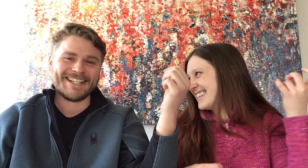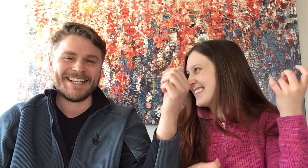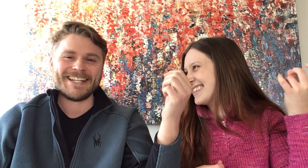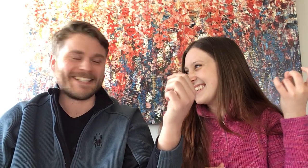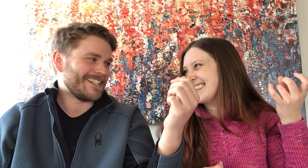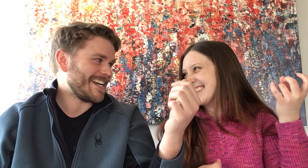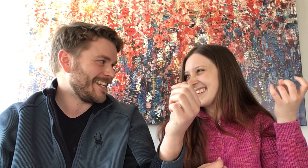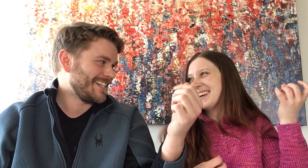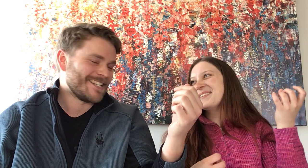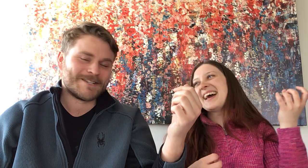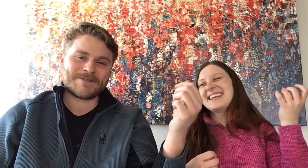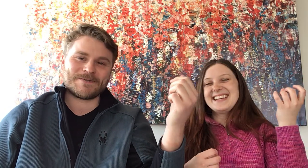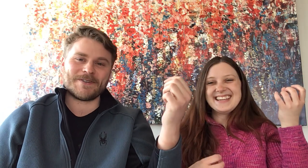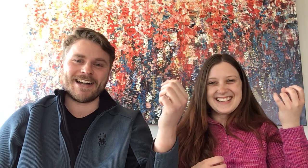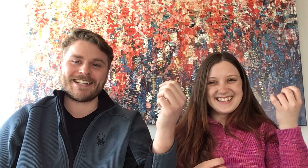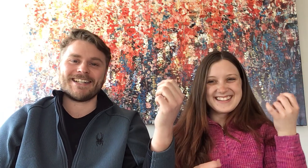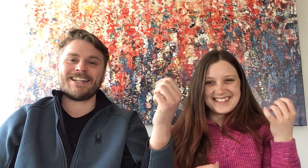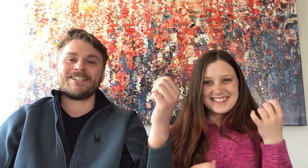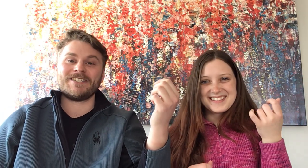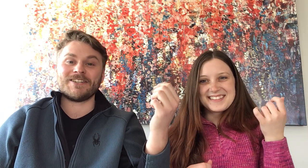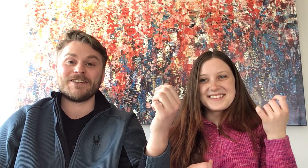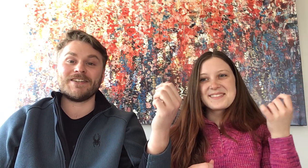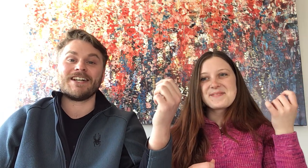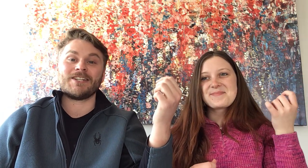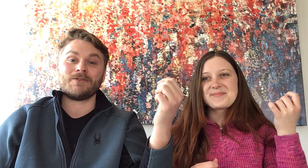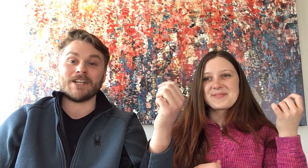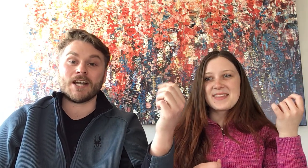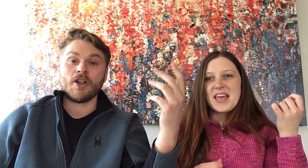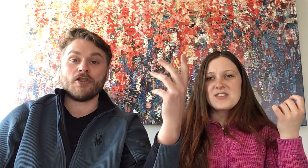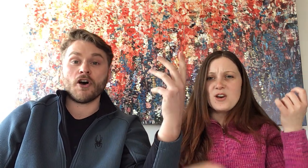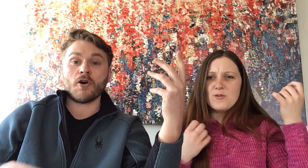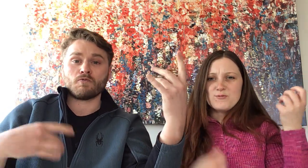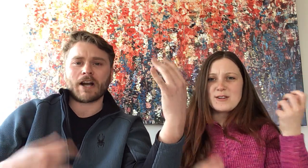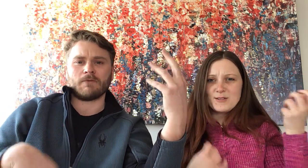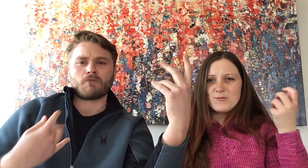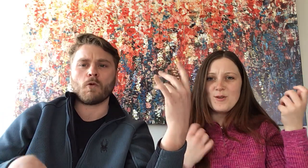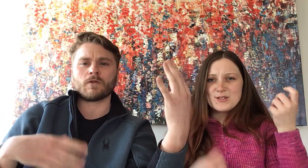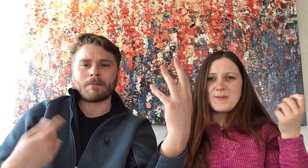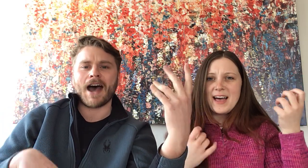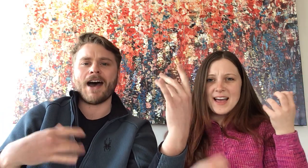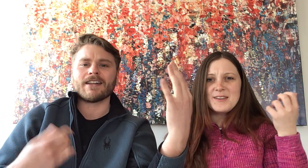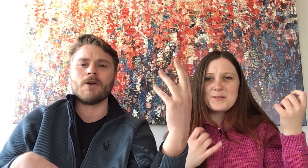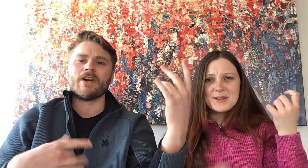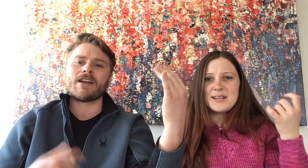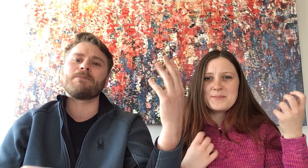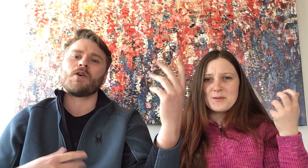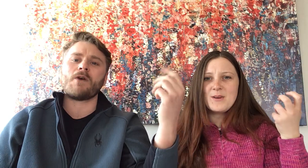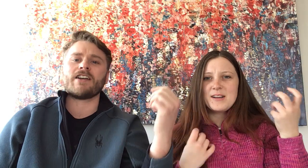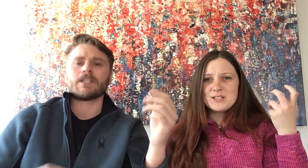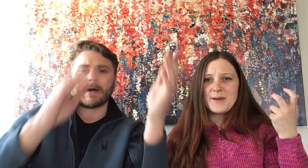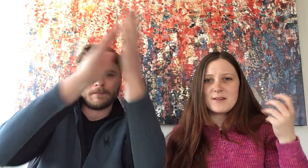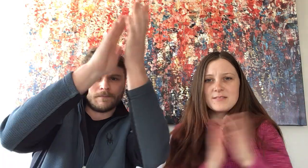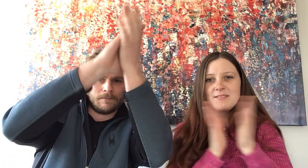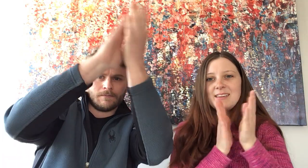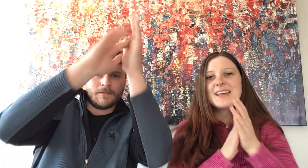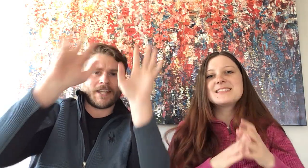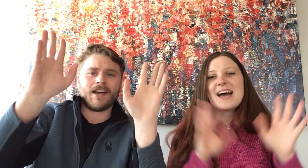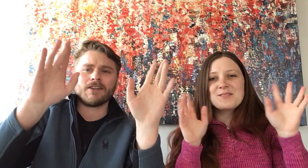You ready? Ready. One, two, three. The Rock and Roll Spider went up the water spout. Down